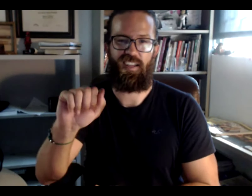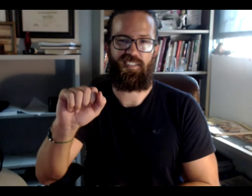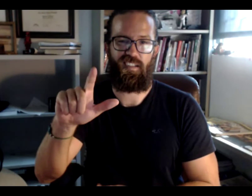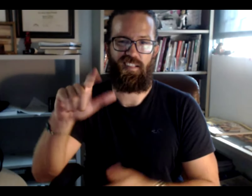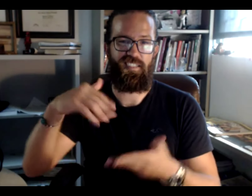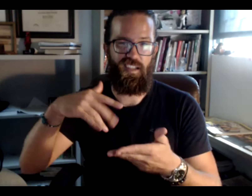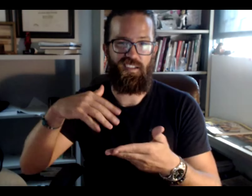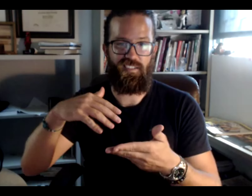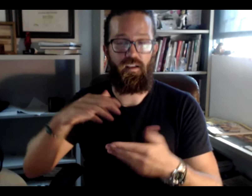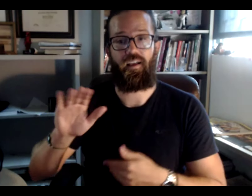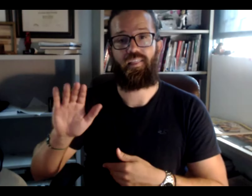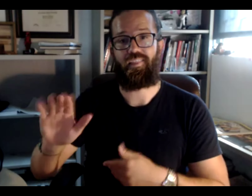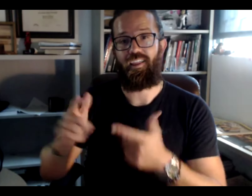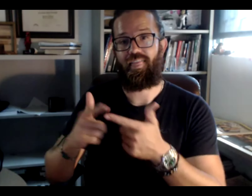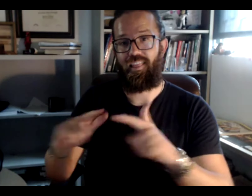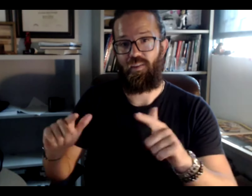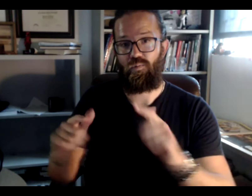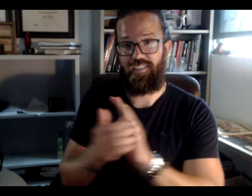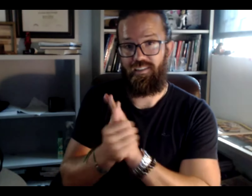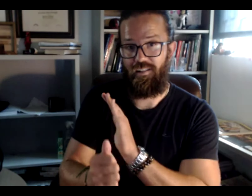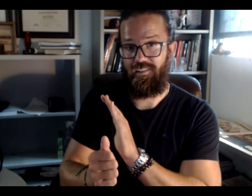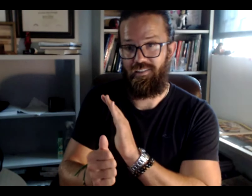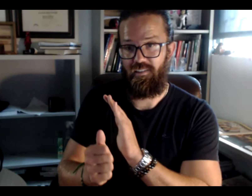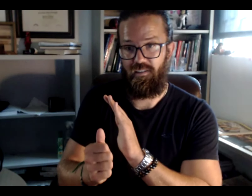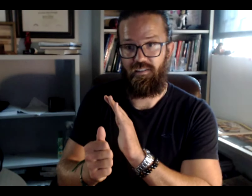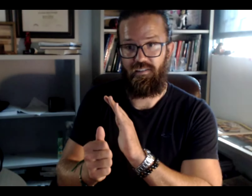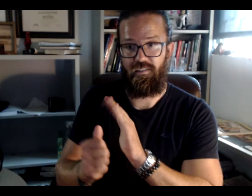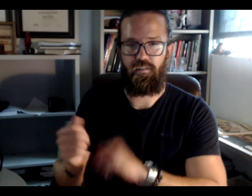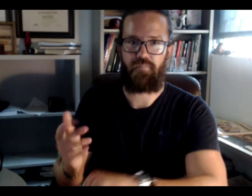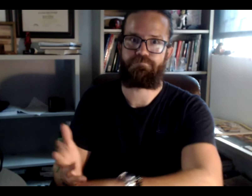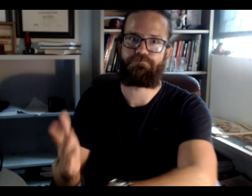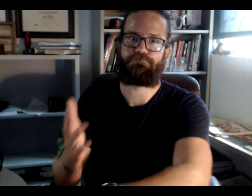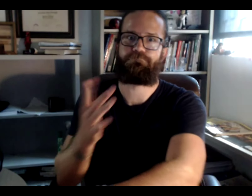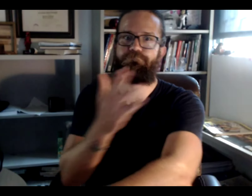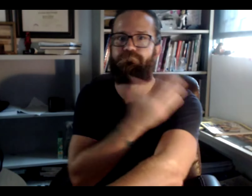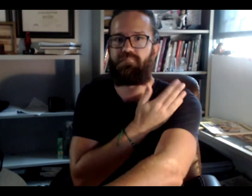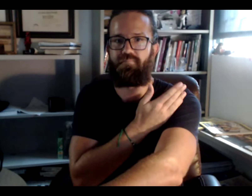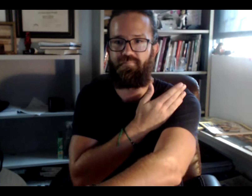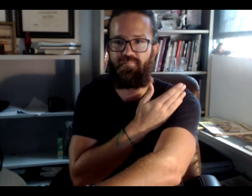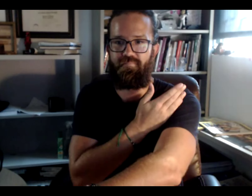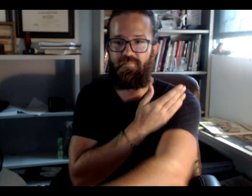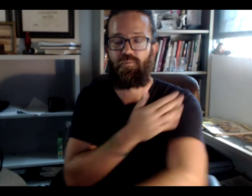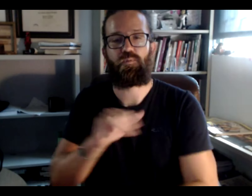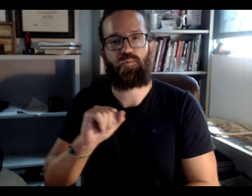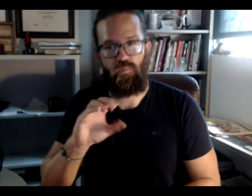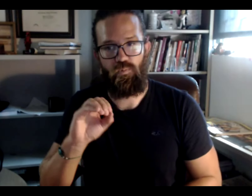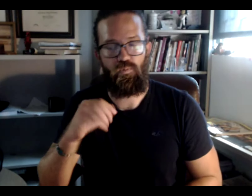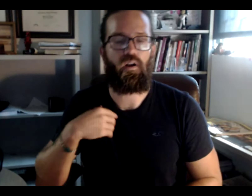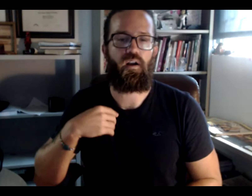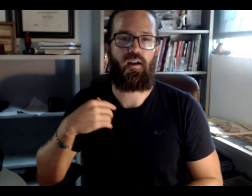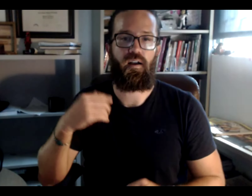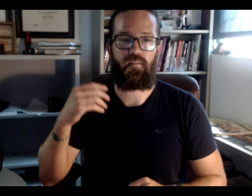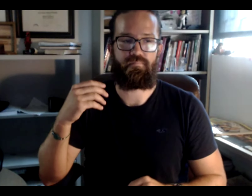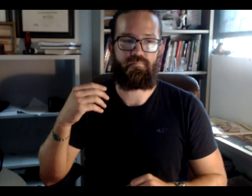another student, in ASL studies, that is, that their language skills dramatically improve.